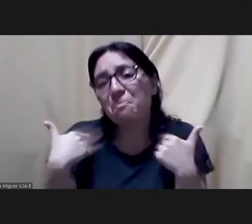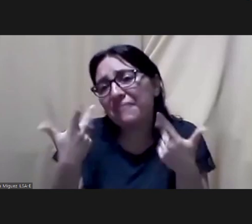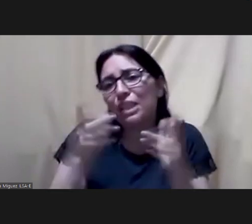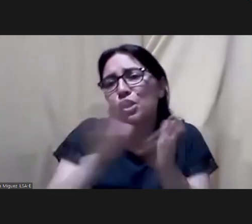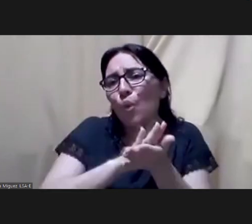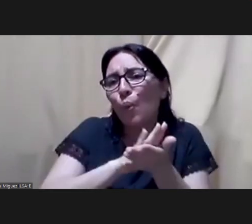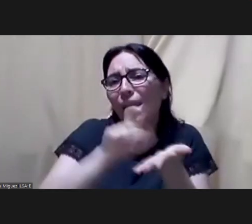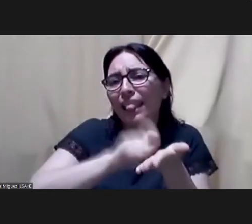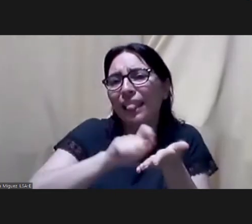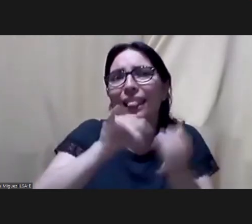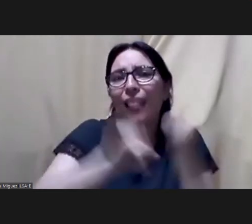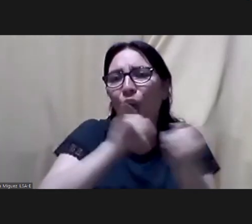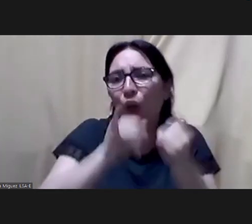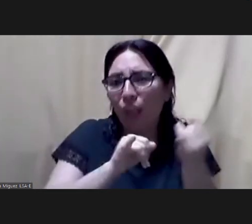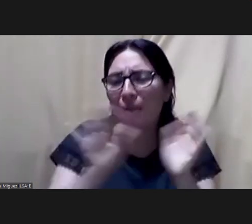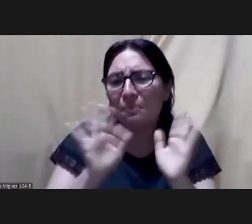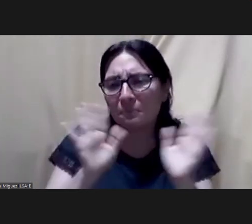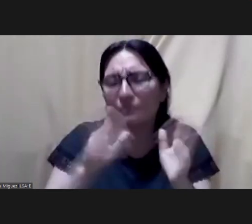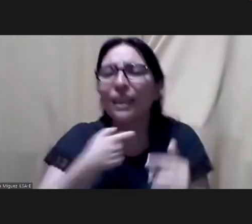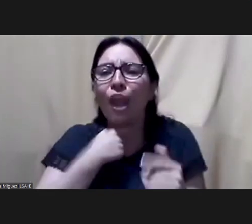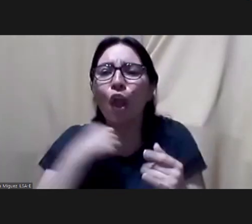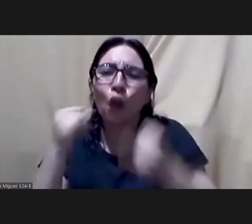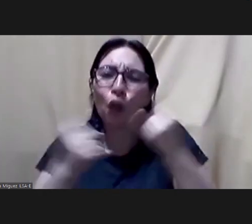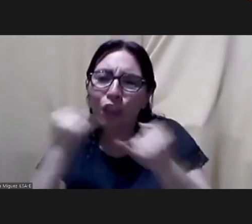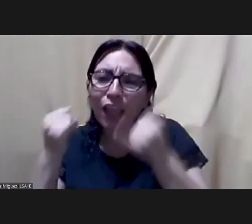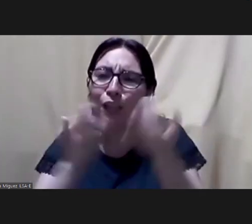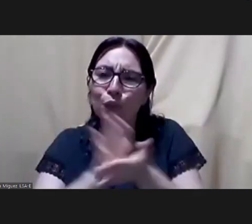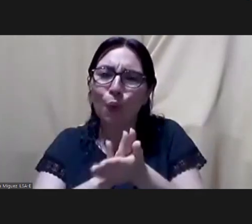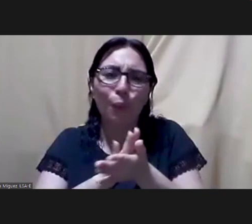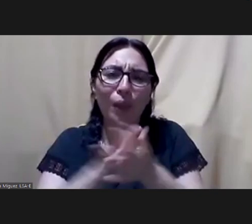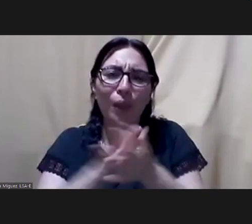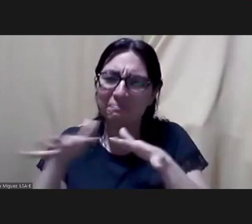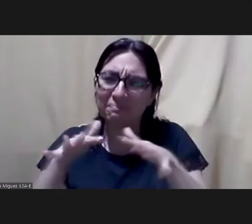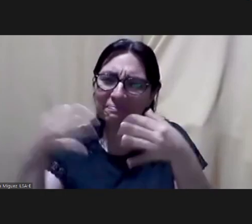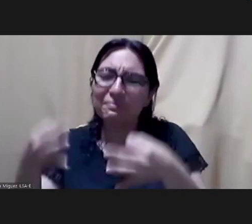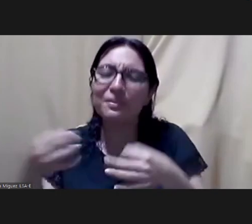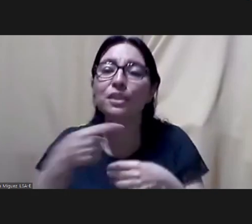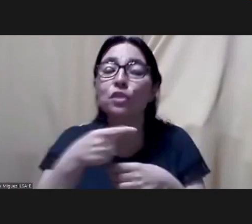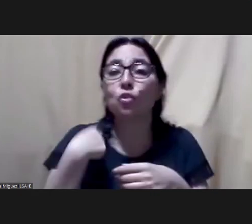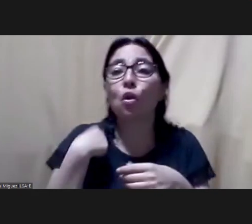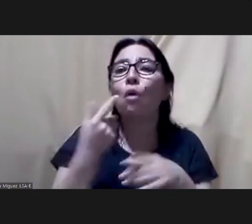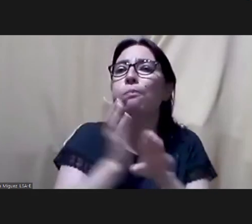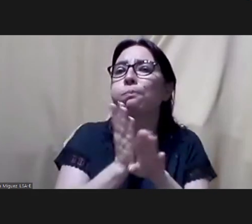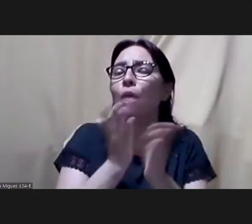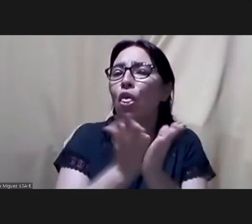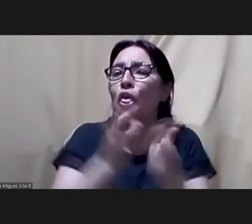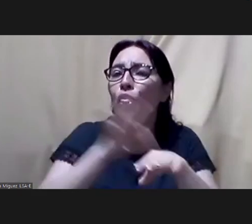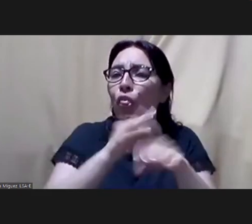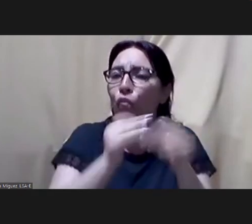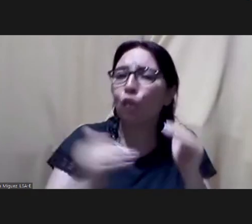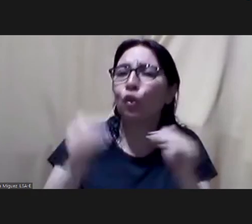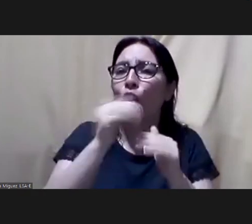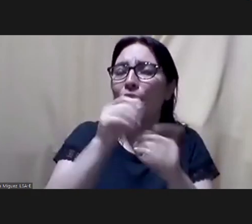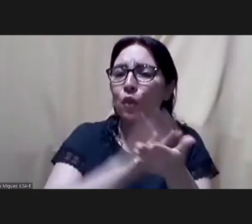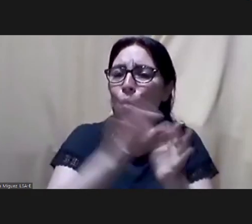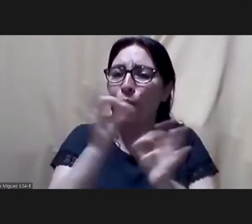i think that more than theory i will focus more on practical things my phd